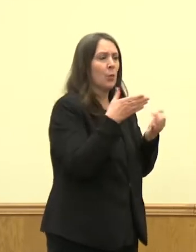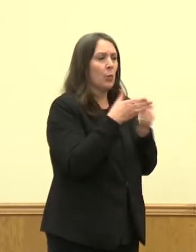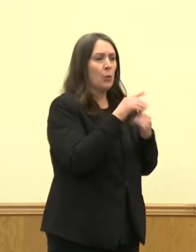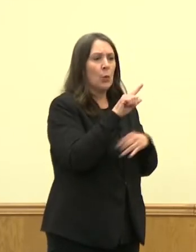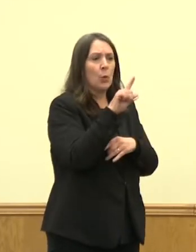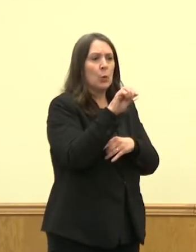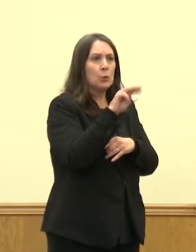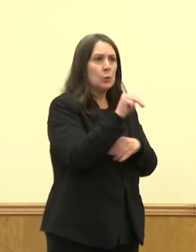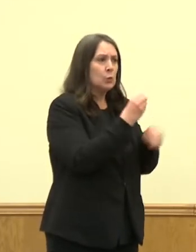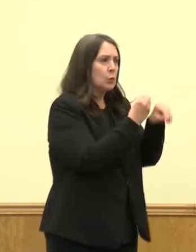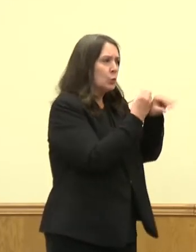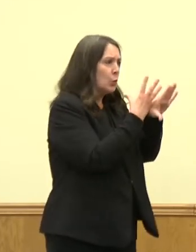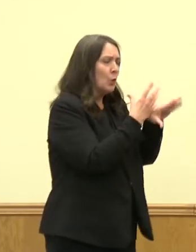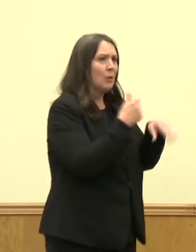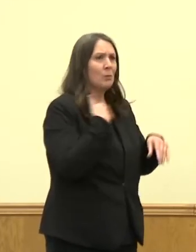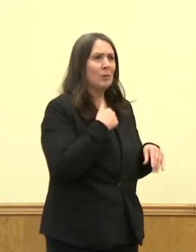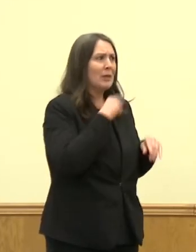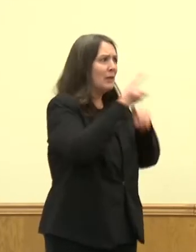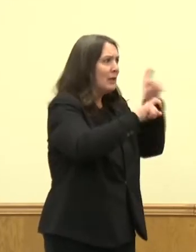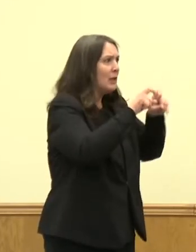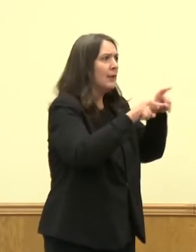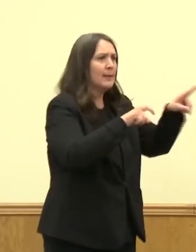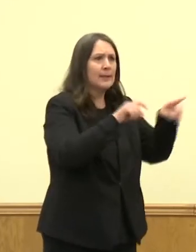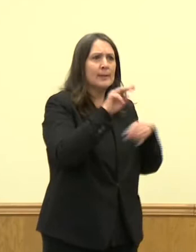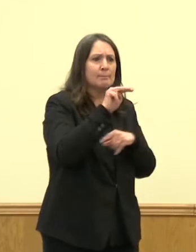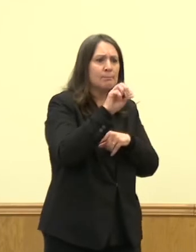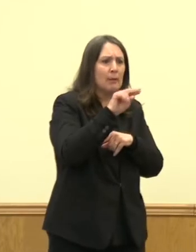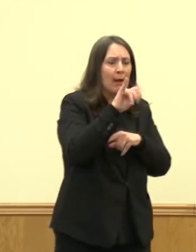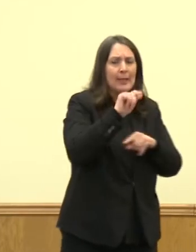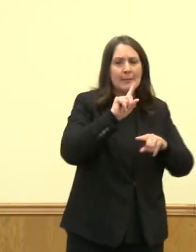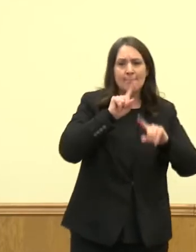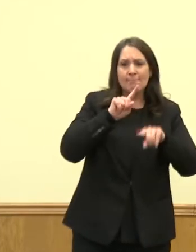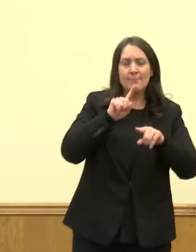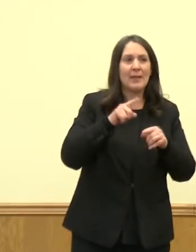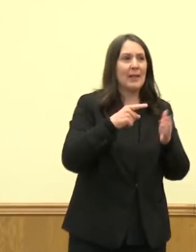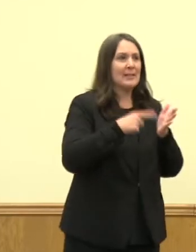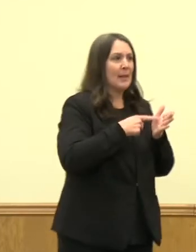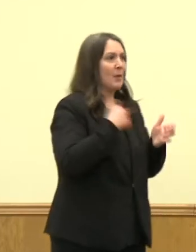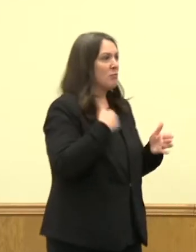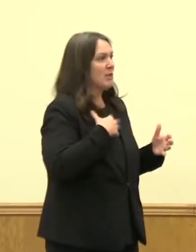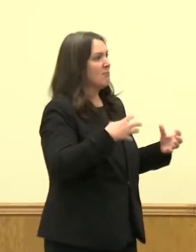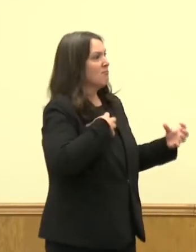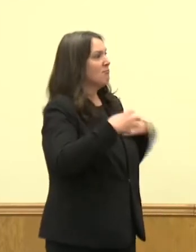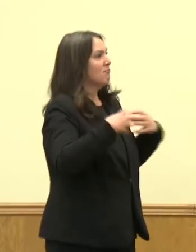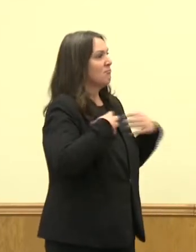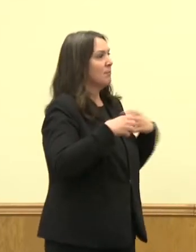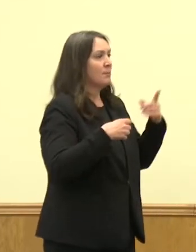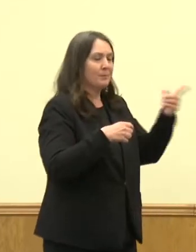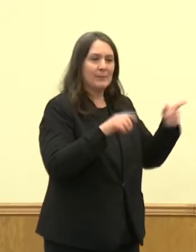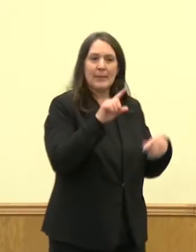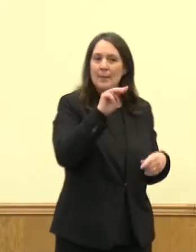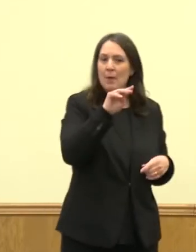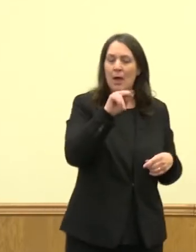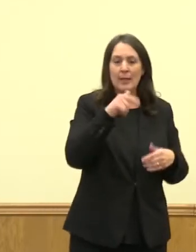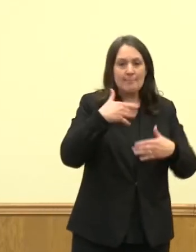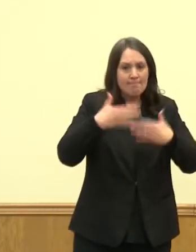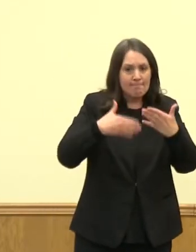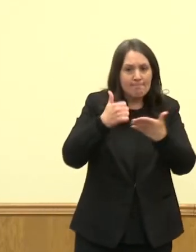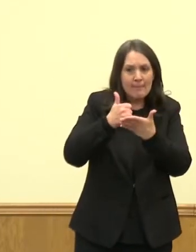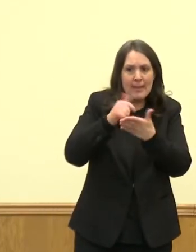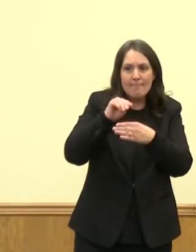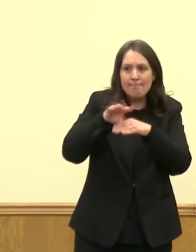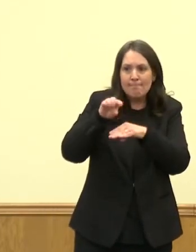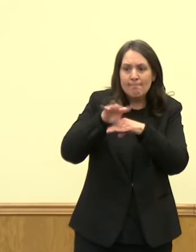support us with our questions and sometimes our grievances as to what we do to move forward. And it's been